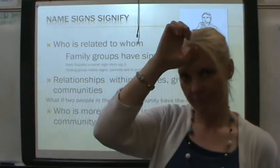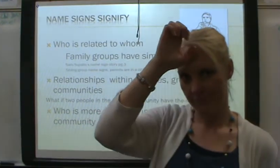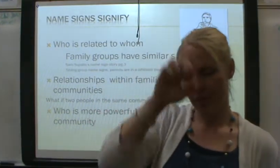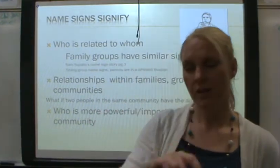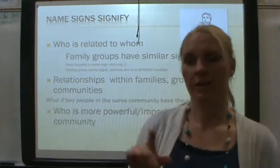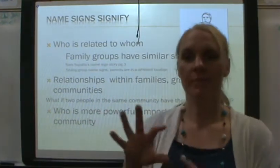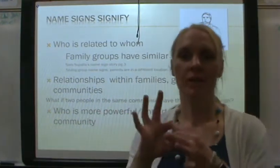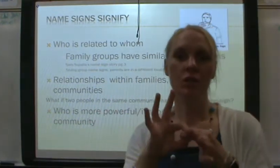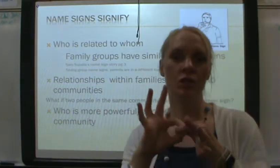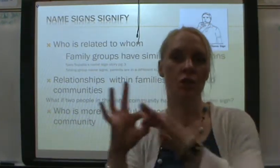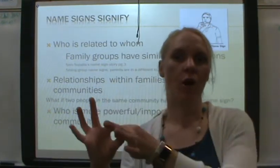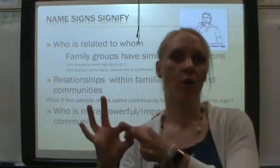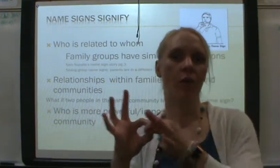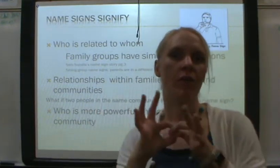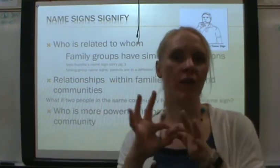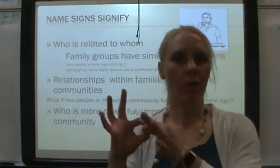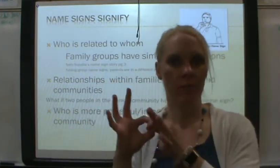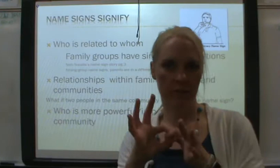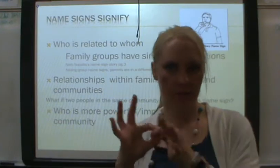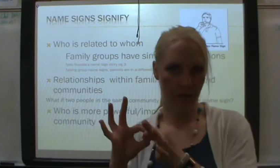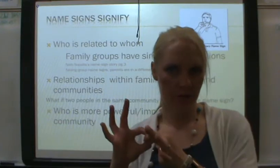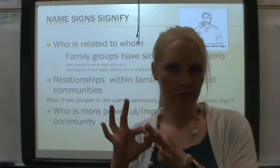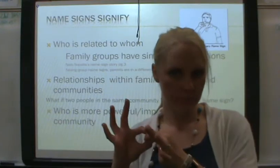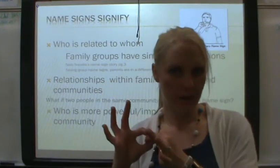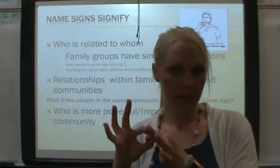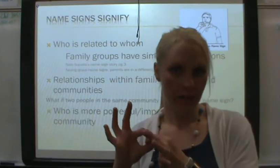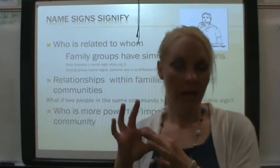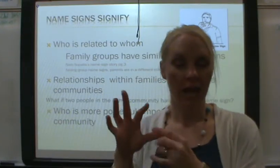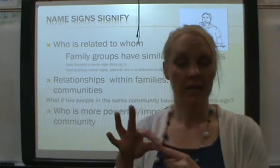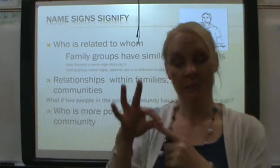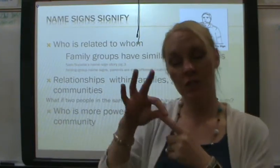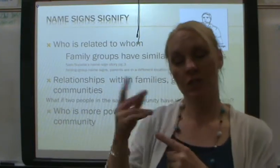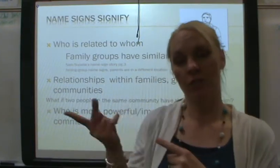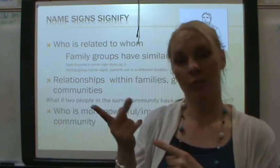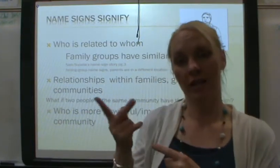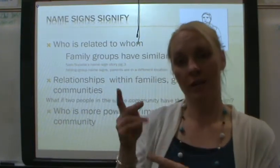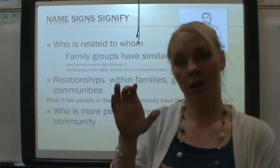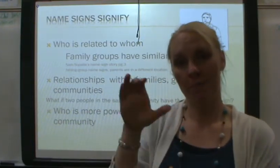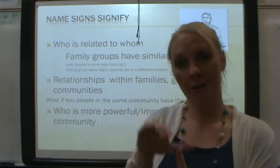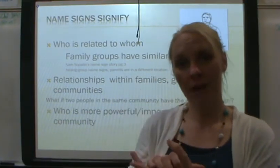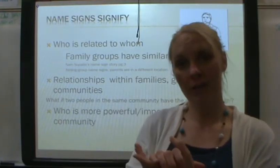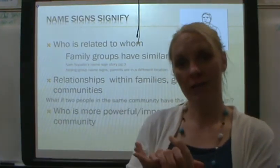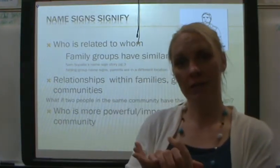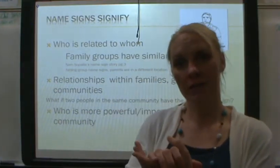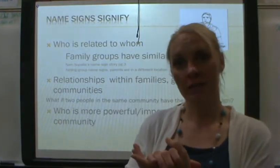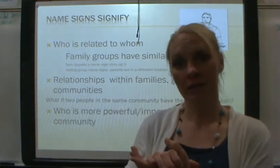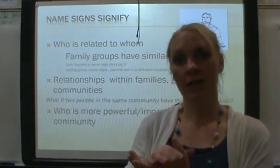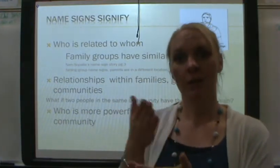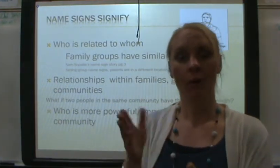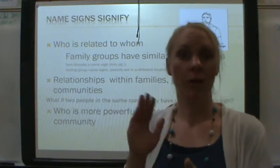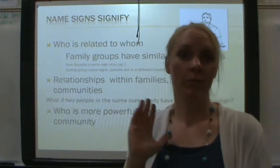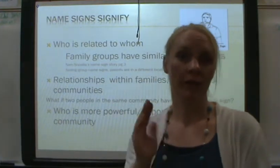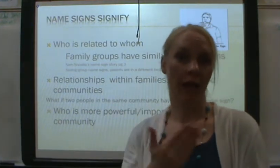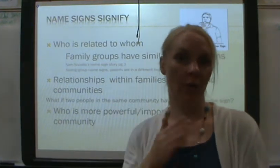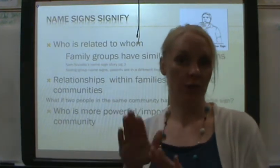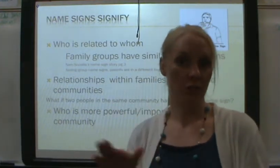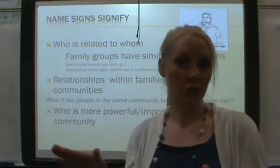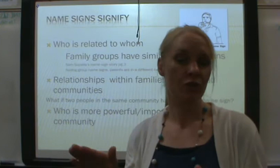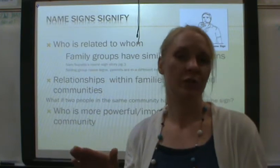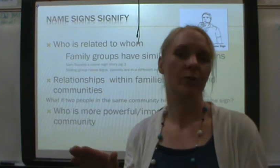Right? To show that we were together. Right? And especially if we had gotten married, probably our children would